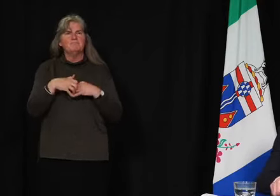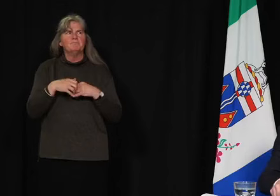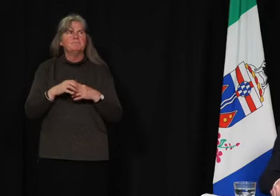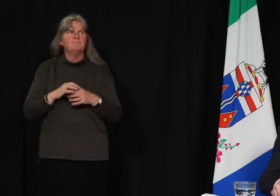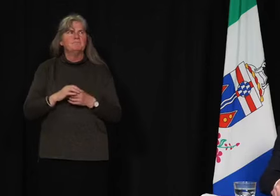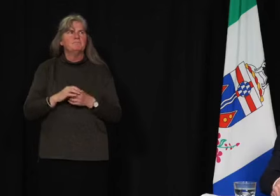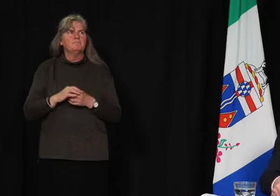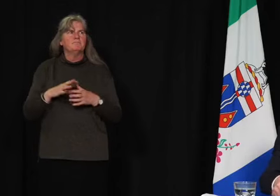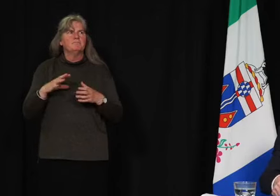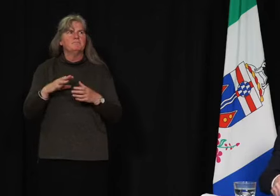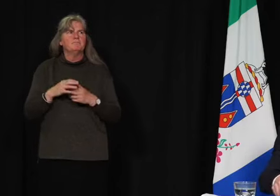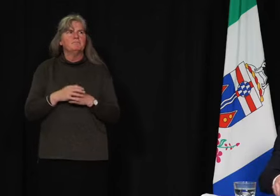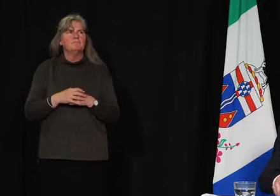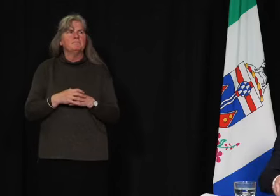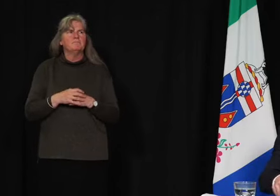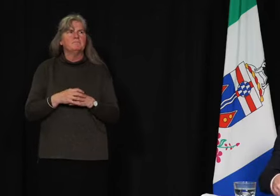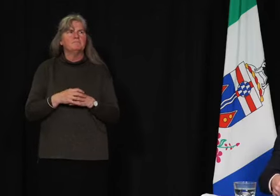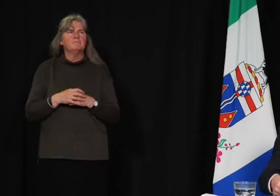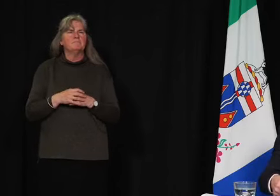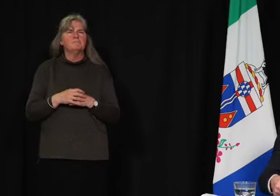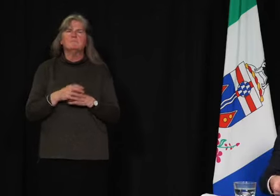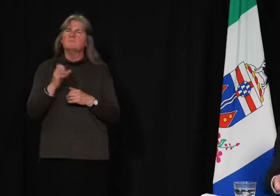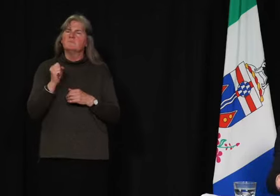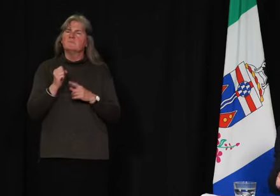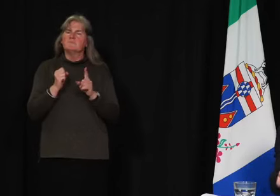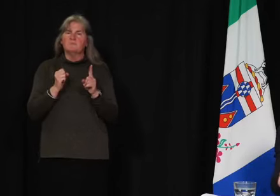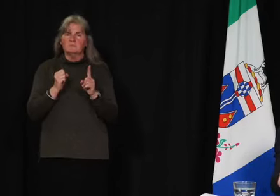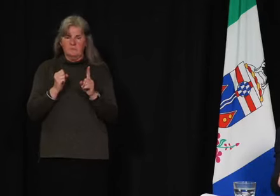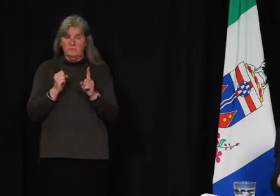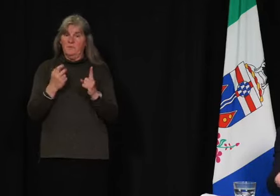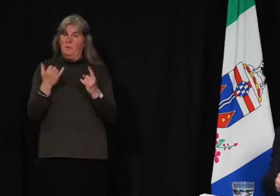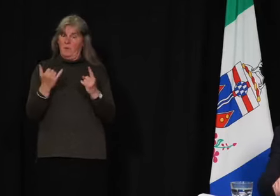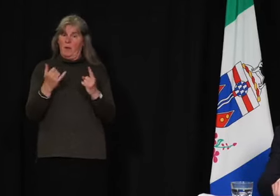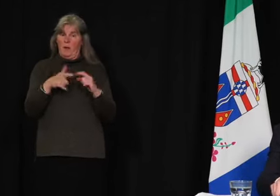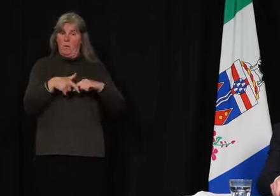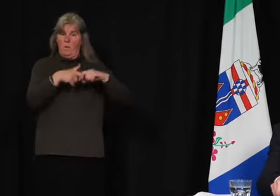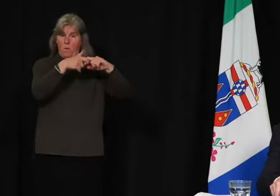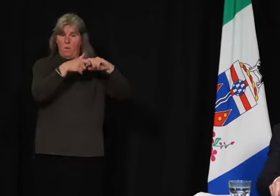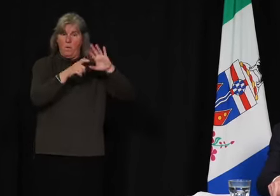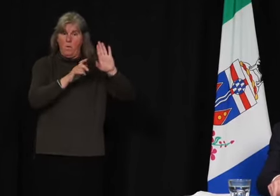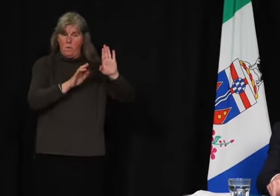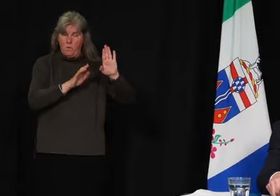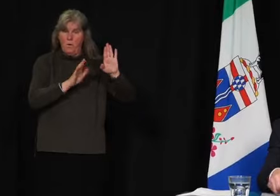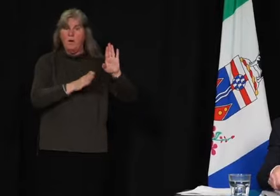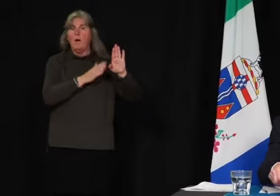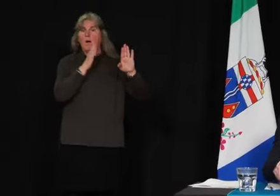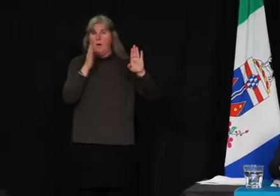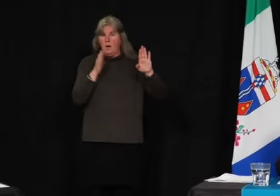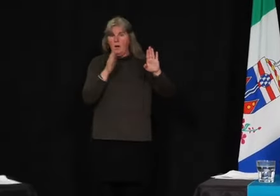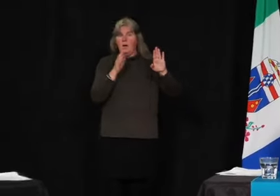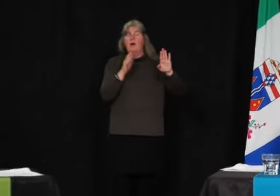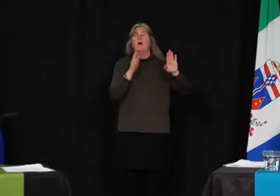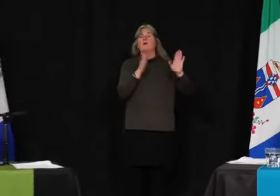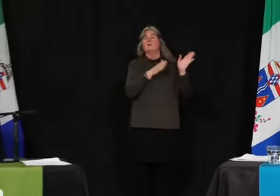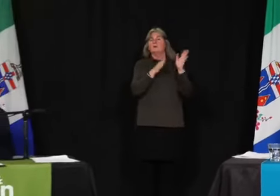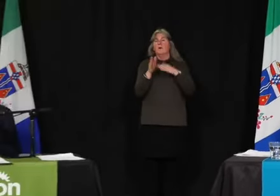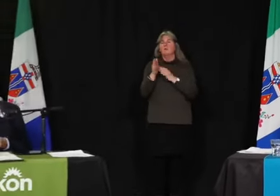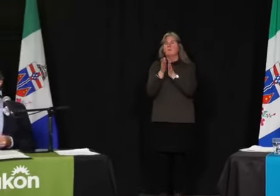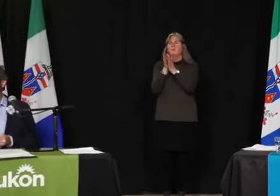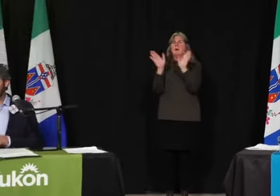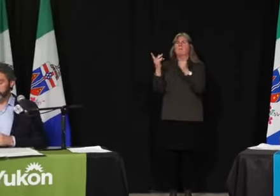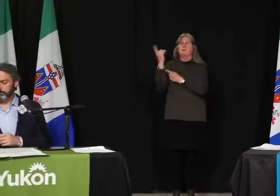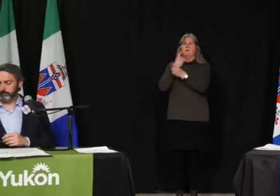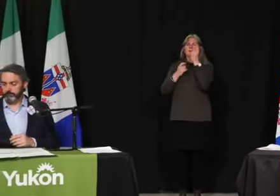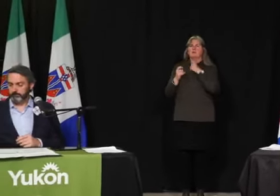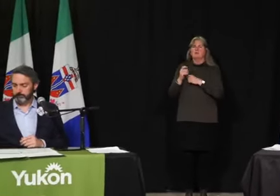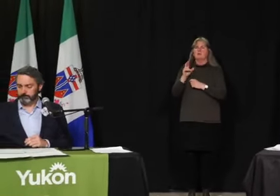Do we want to go to our questions? Okay. So, in light of that, what we'll do is we will move to the virtual town hall and when we get